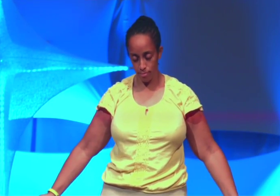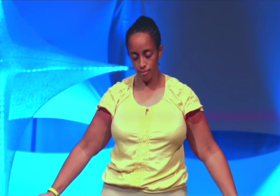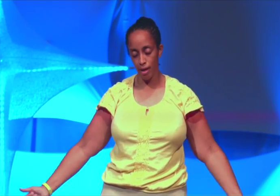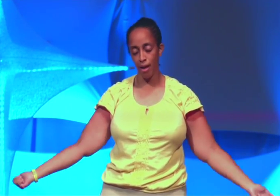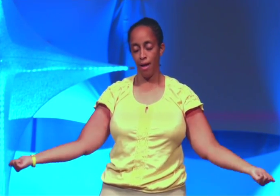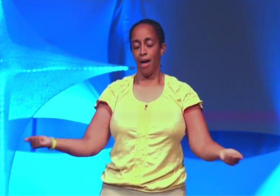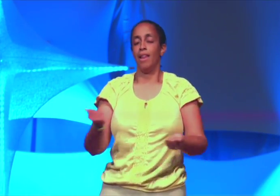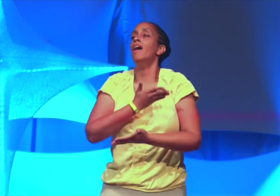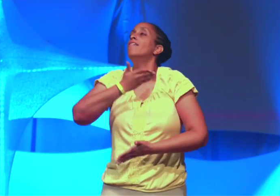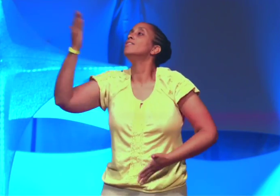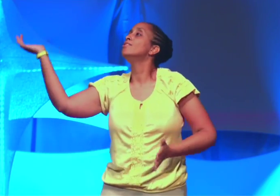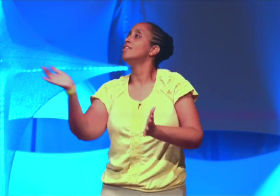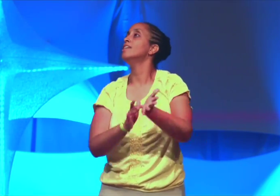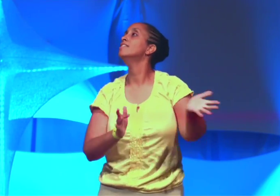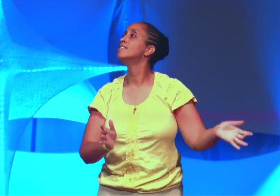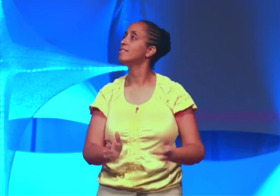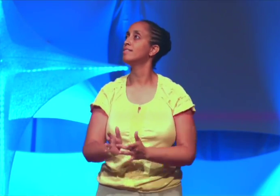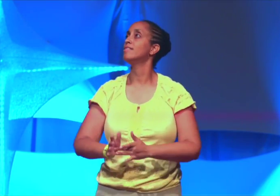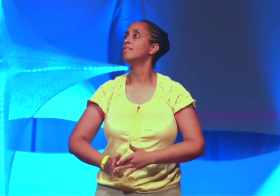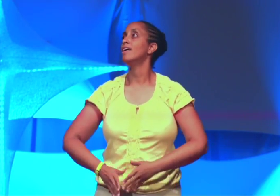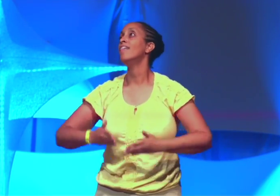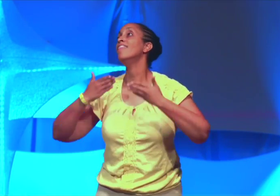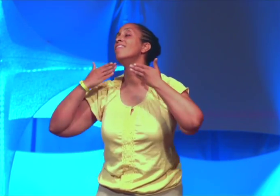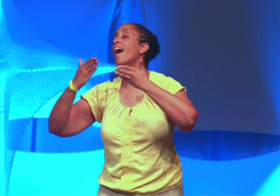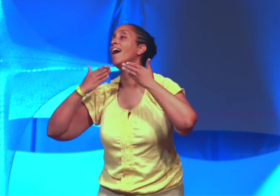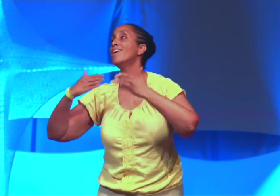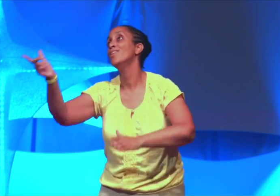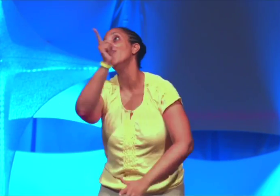I'd rather Jesus, than anything